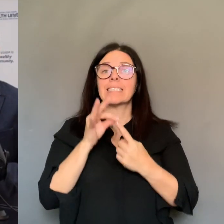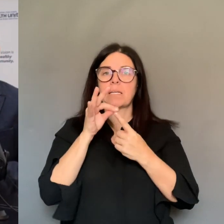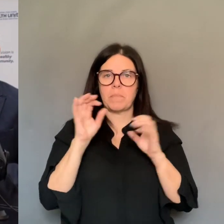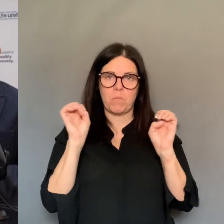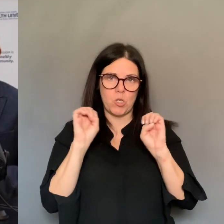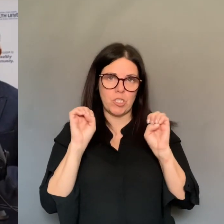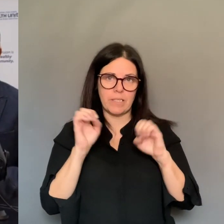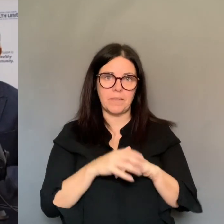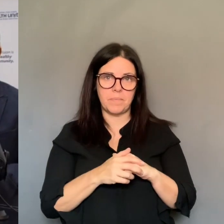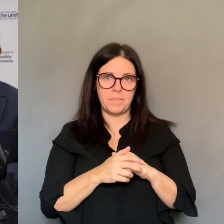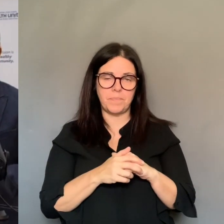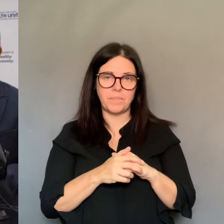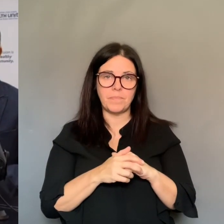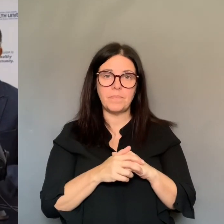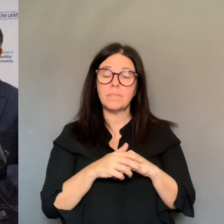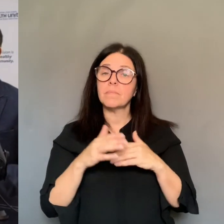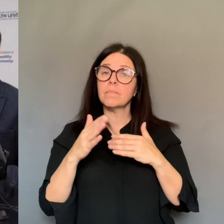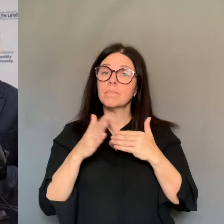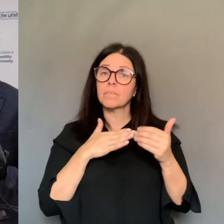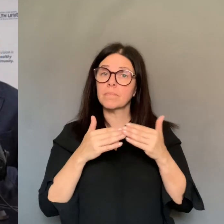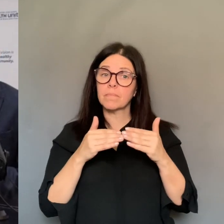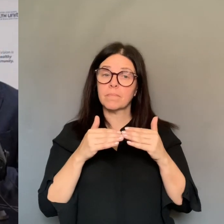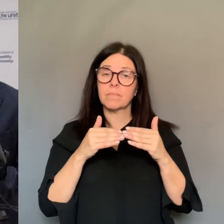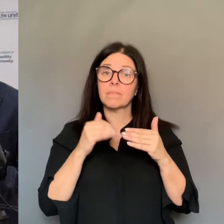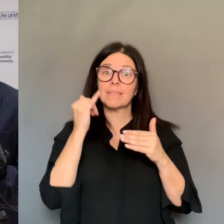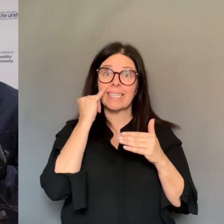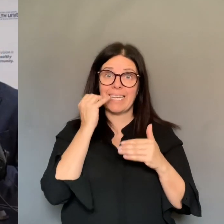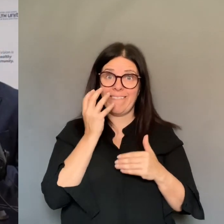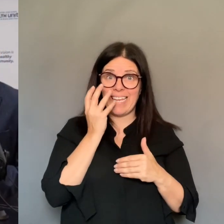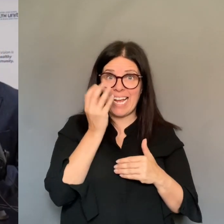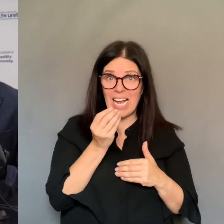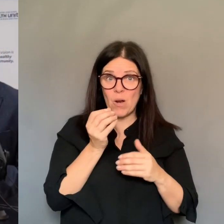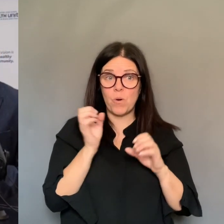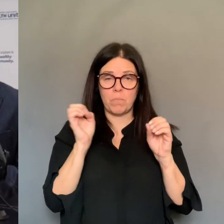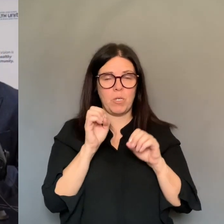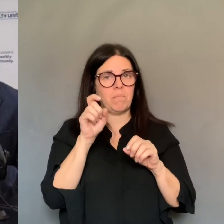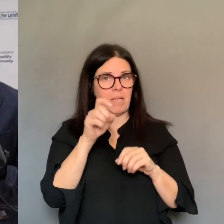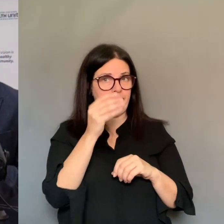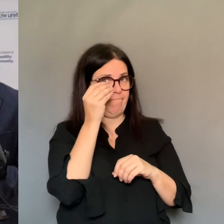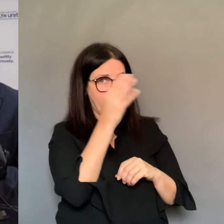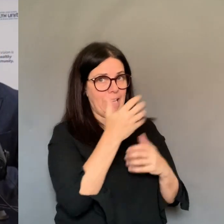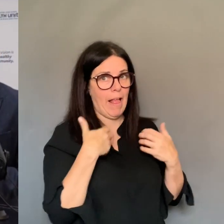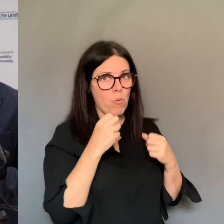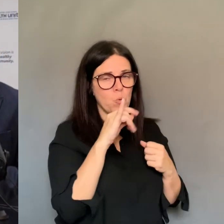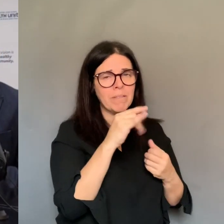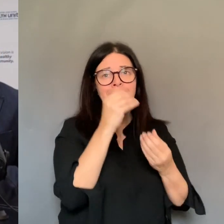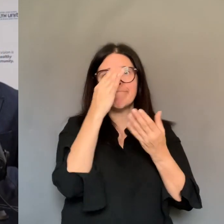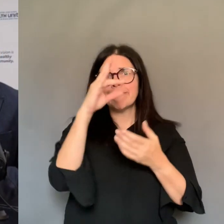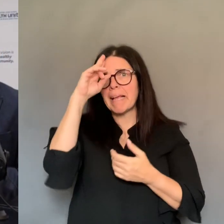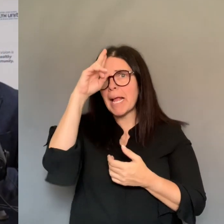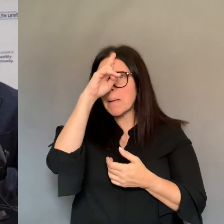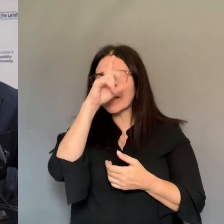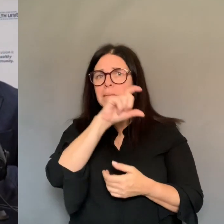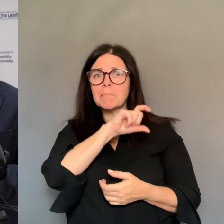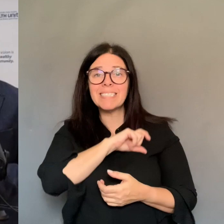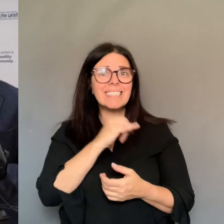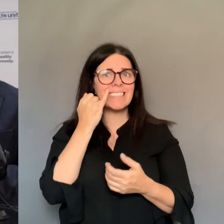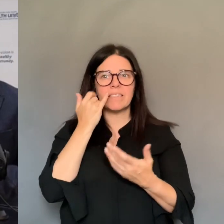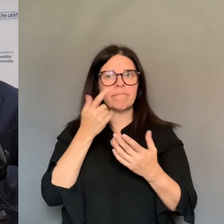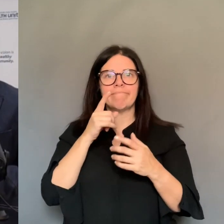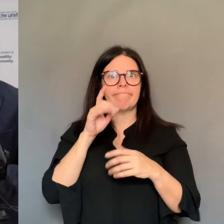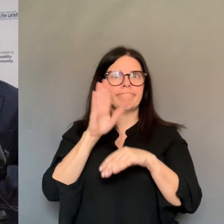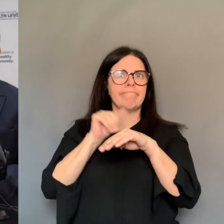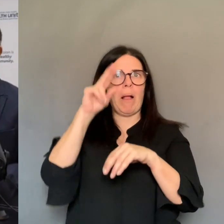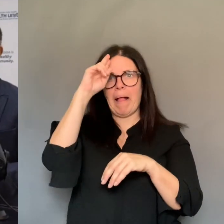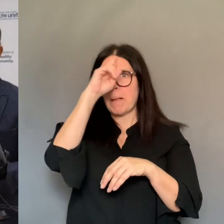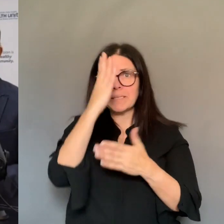they need to notify the health unit, they need to notify the first responders. If they're getting in touch with the first responders, they have to do that. For